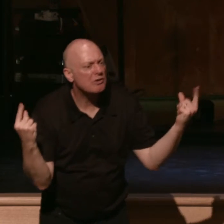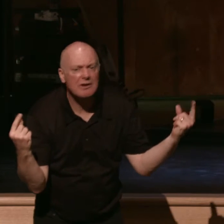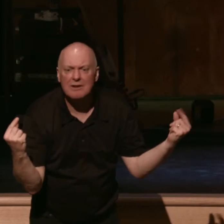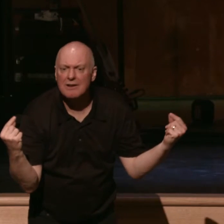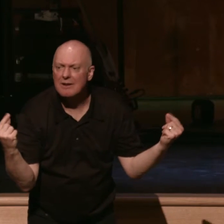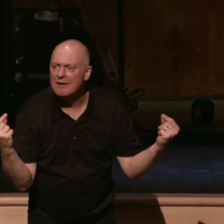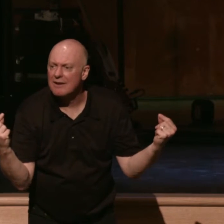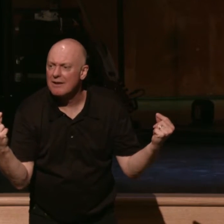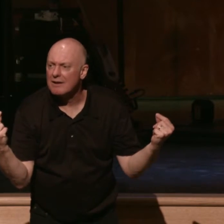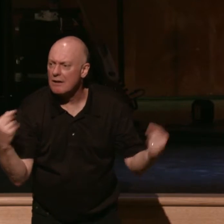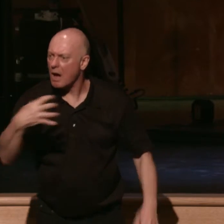Complaining.